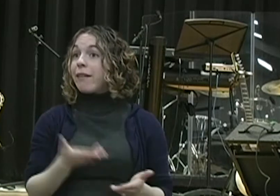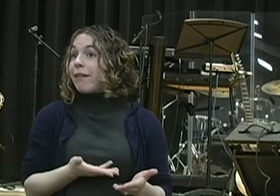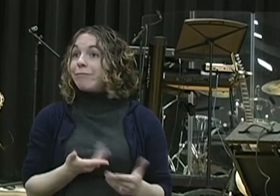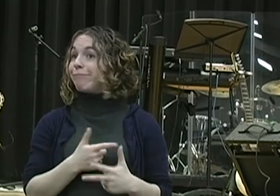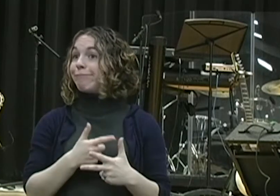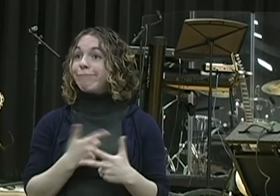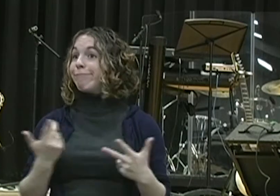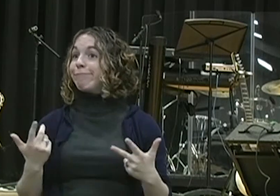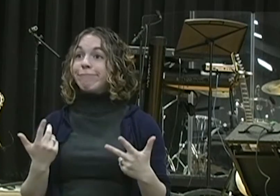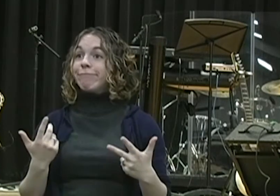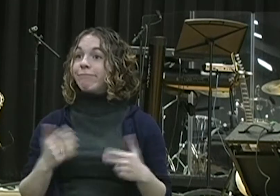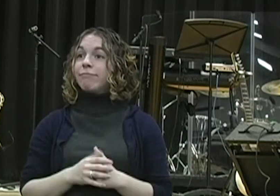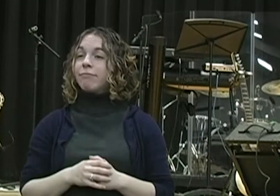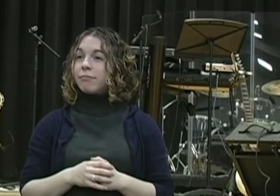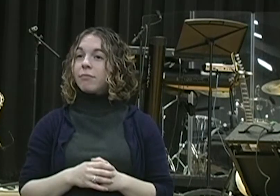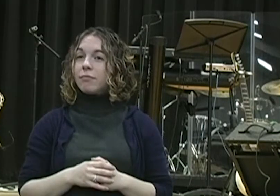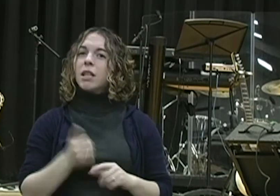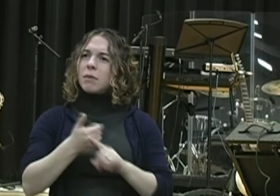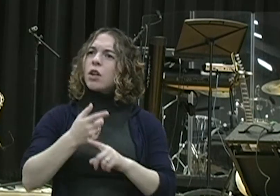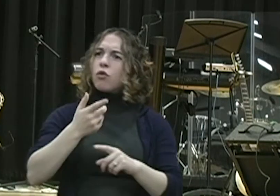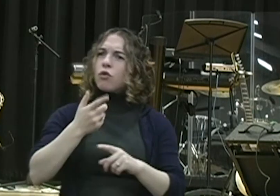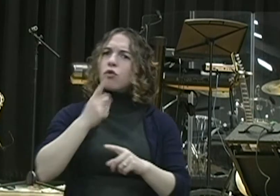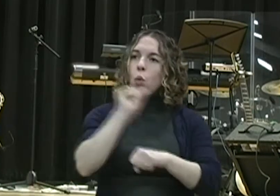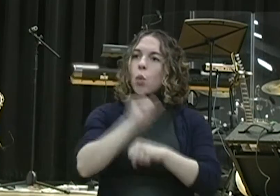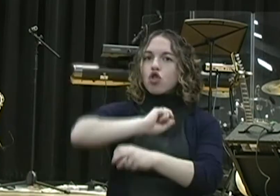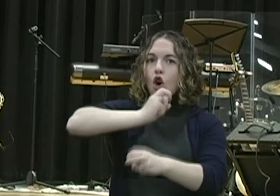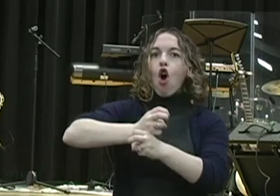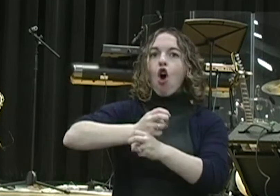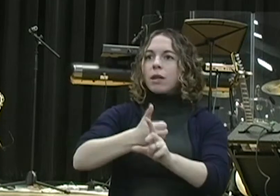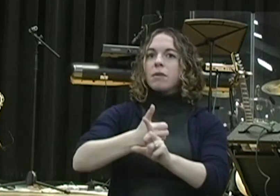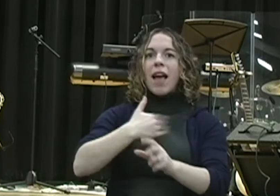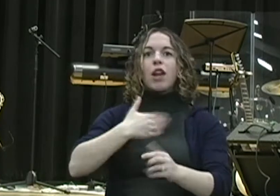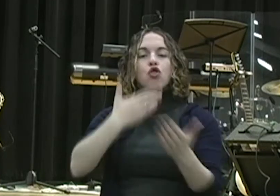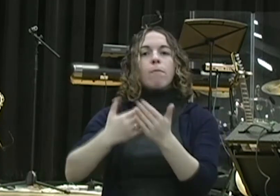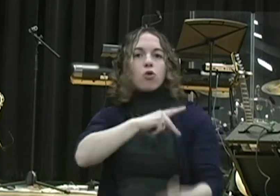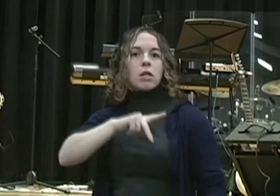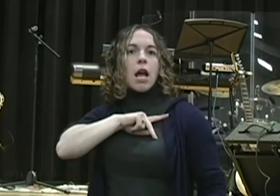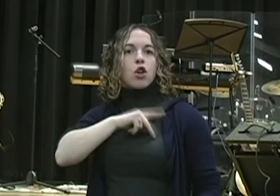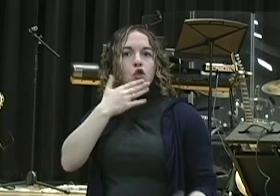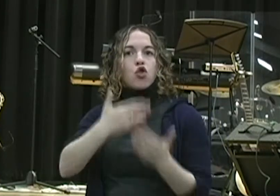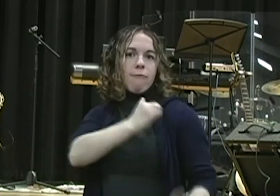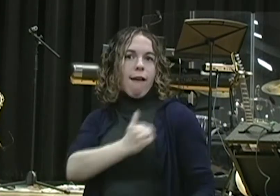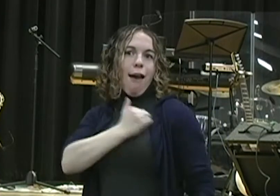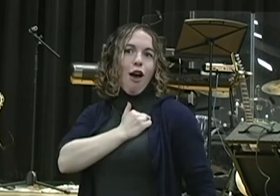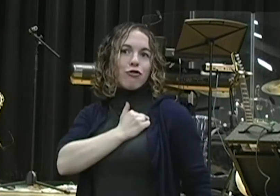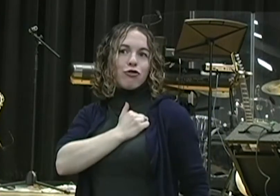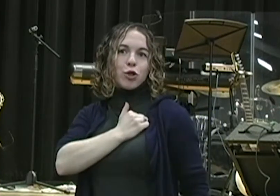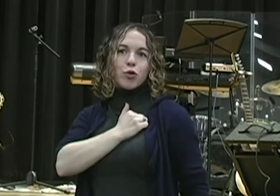ready. I'm going to work a little harder. I'm going to dot my I's and cross my T's, which is a whole lot better than crossing my I's